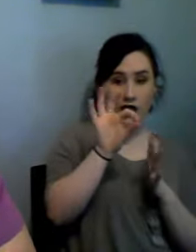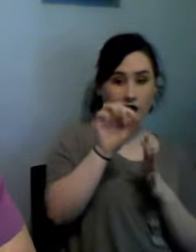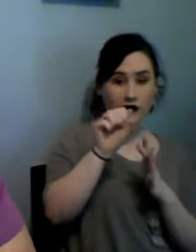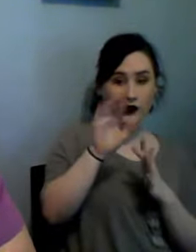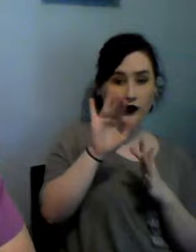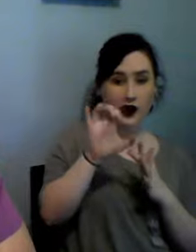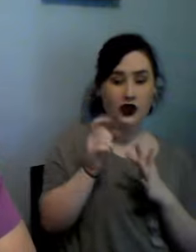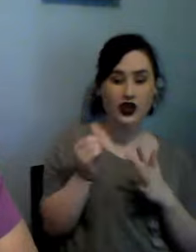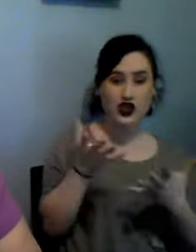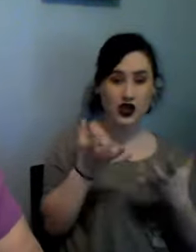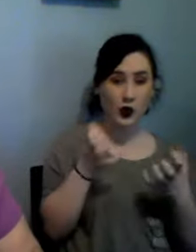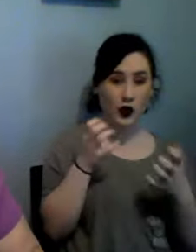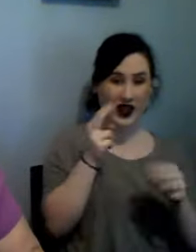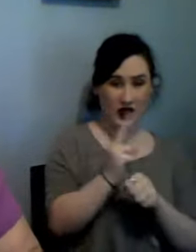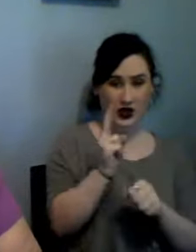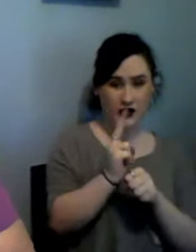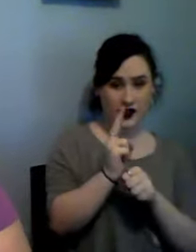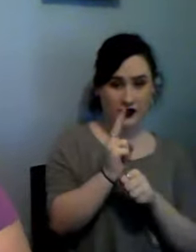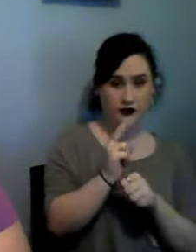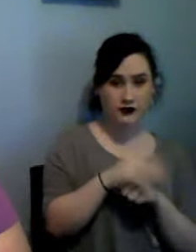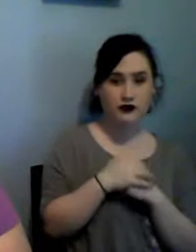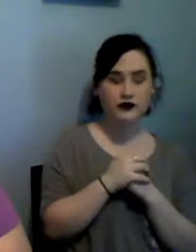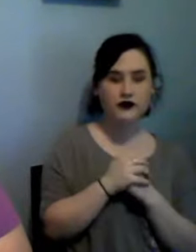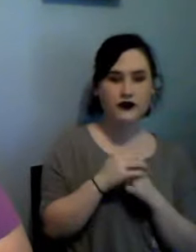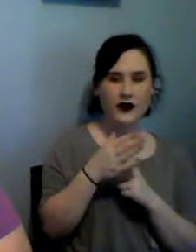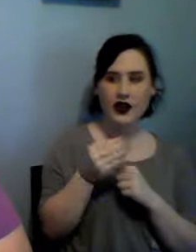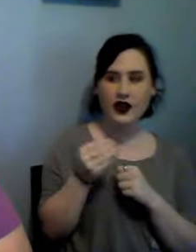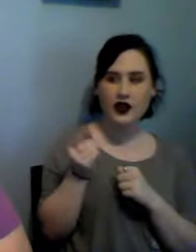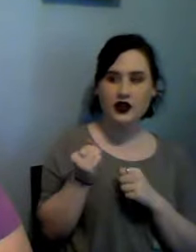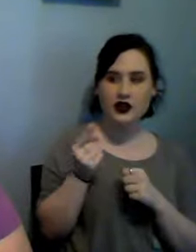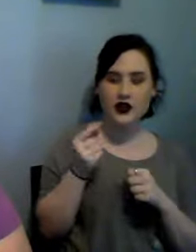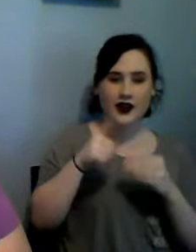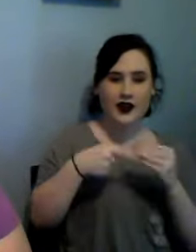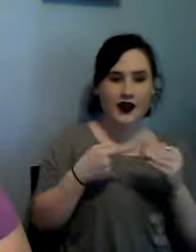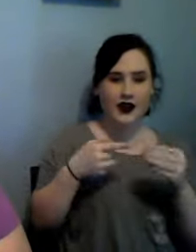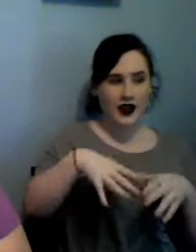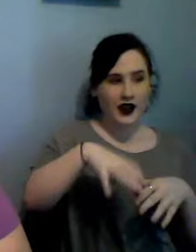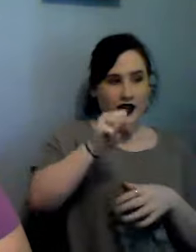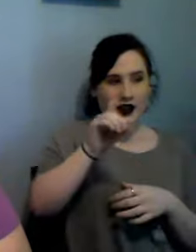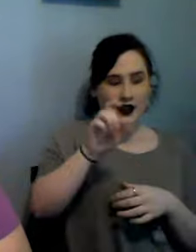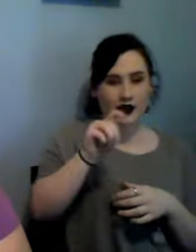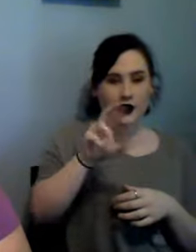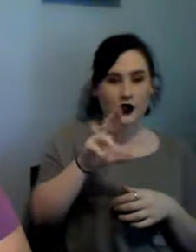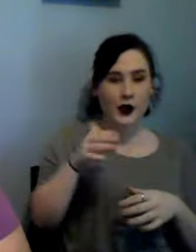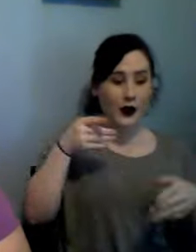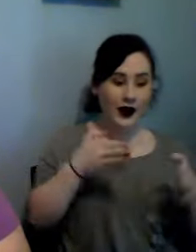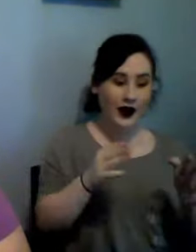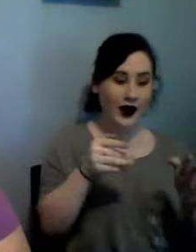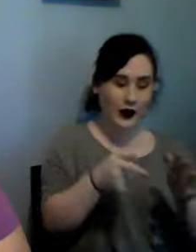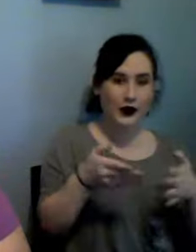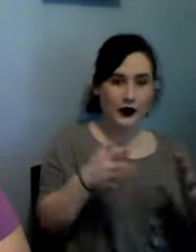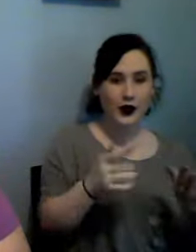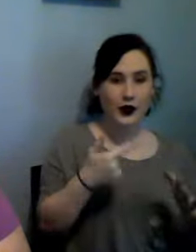and I think it's going to take a detour down this road we're on she's used to it you see her eyes